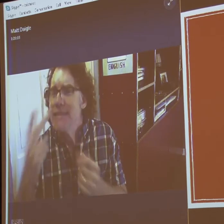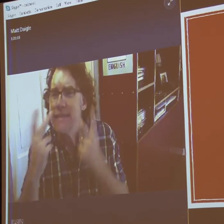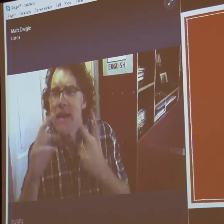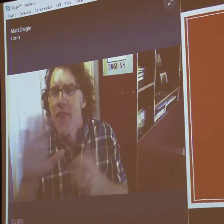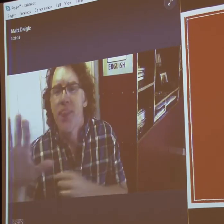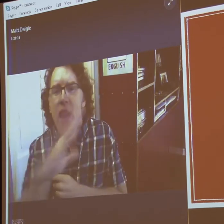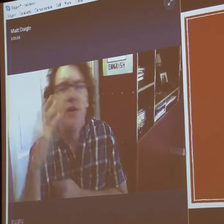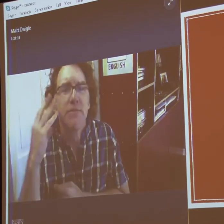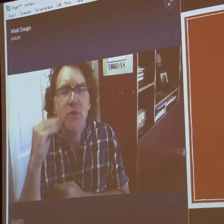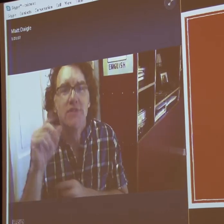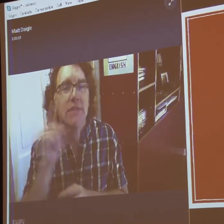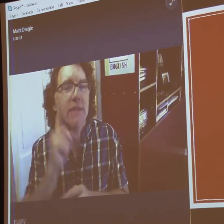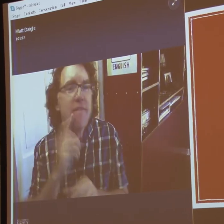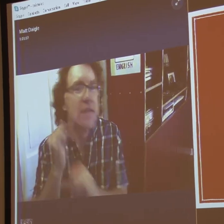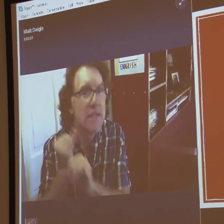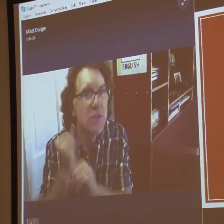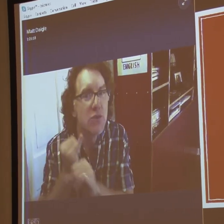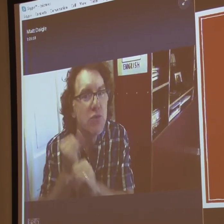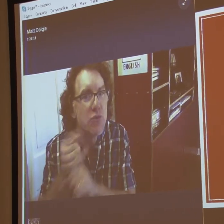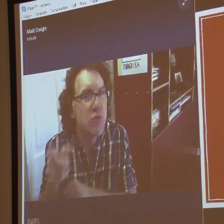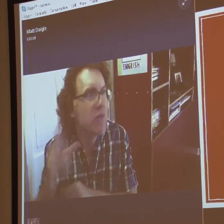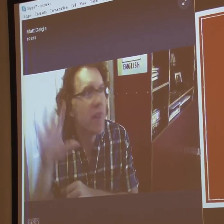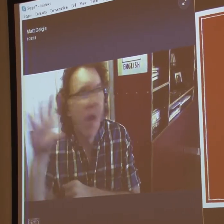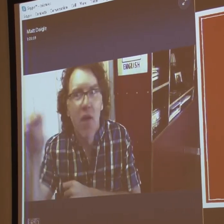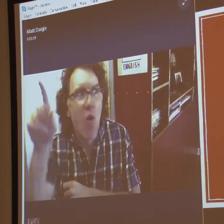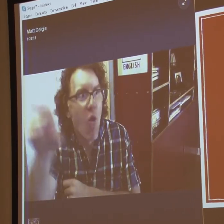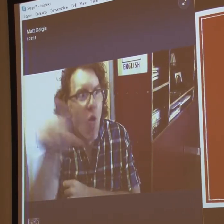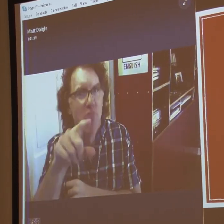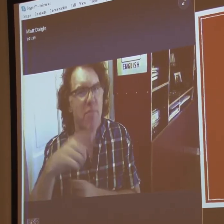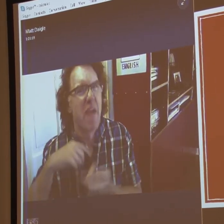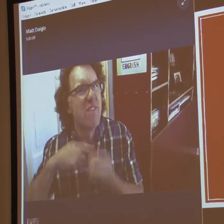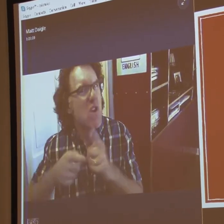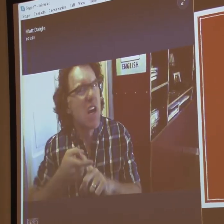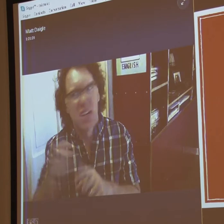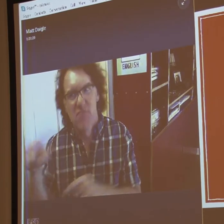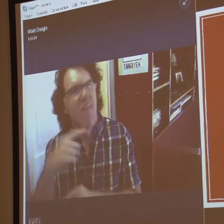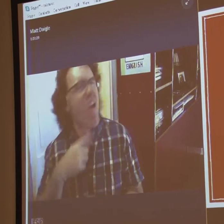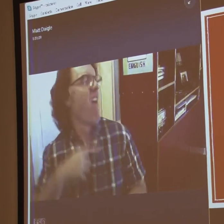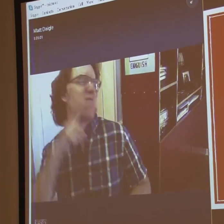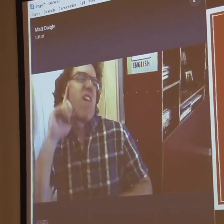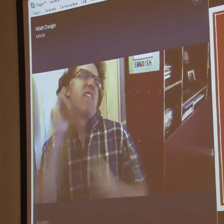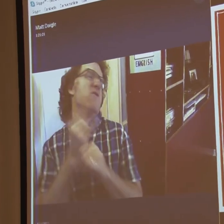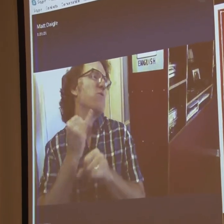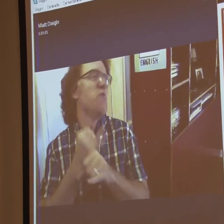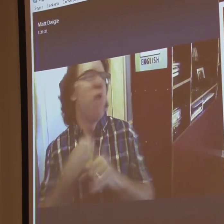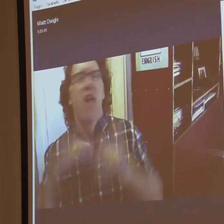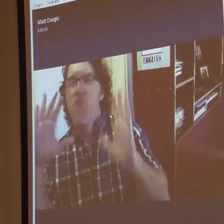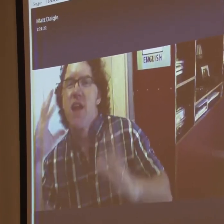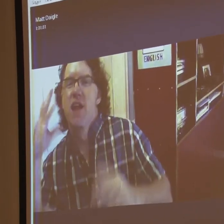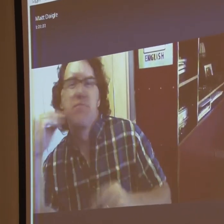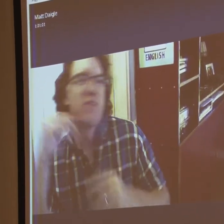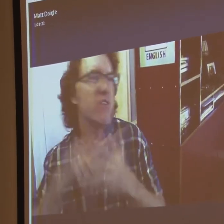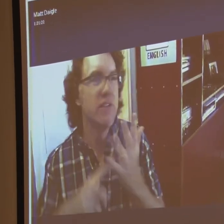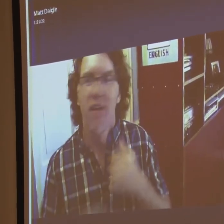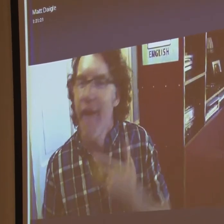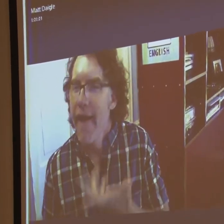completely immersed myself in deaf culture. I was so excited. Many of my friends went